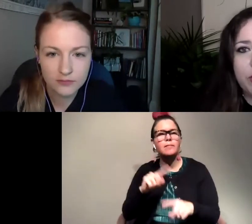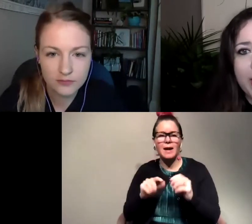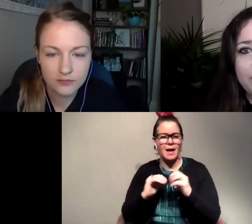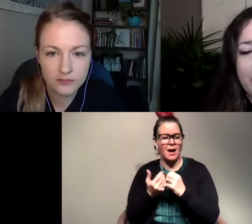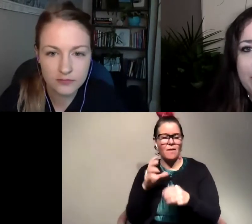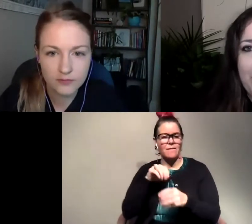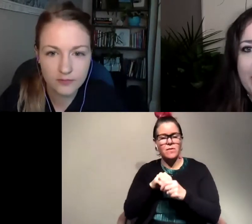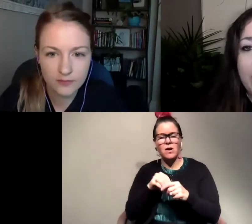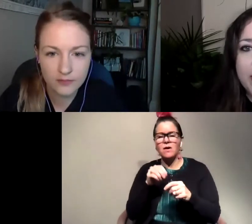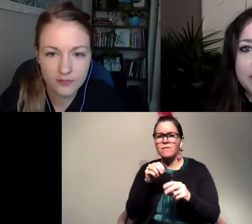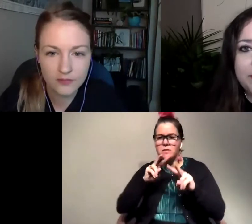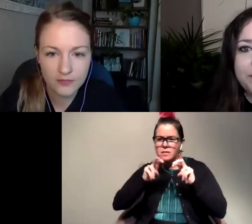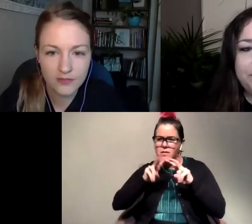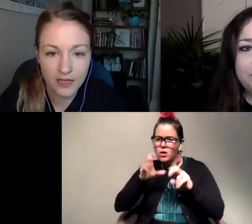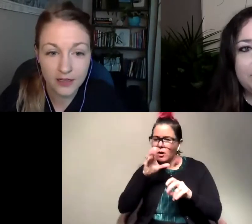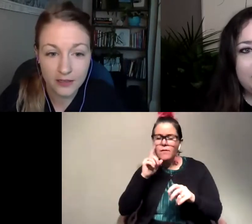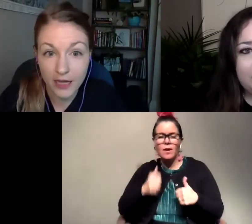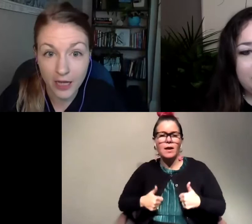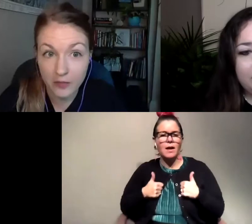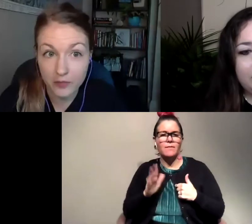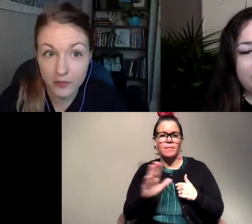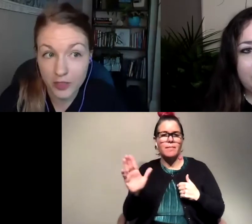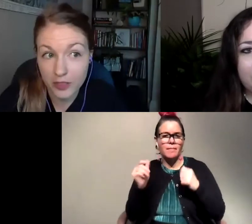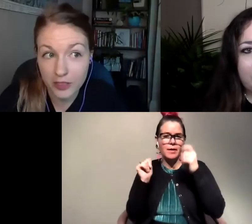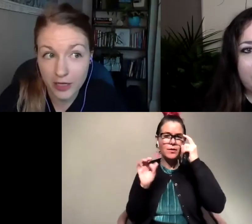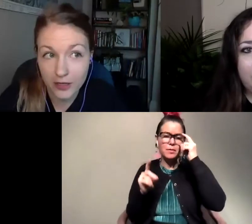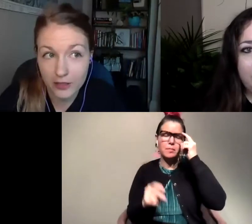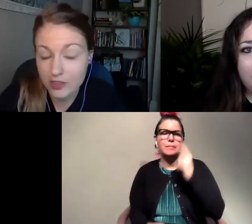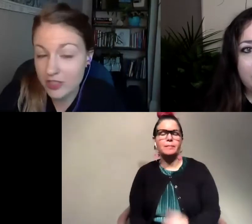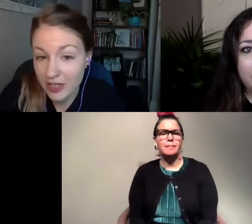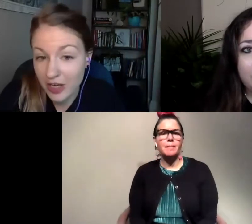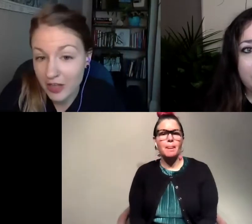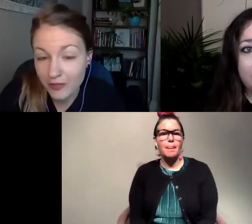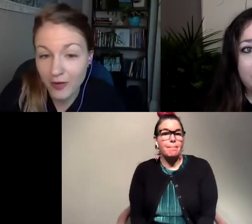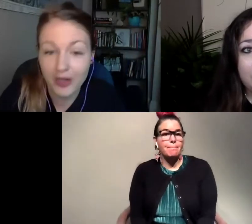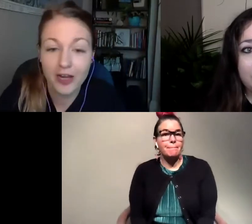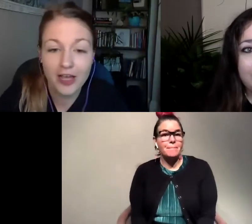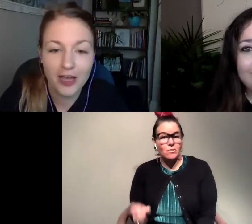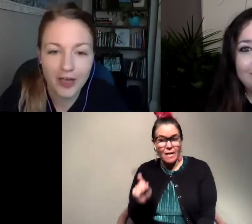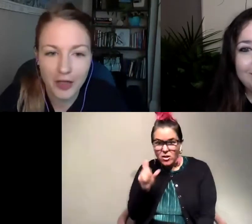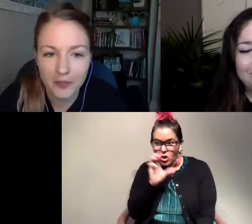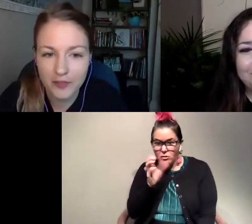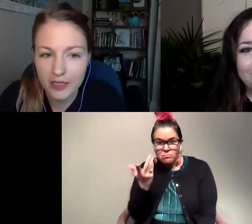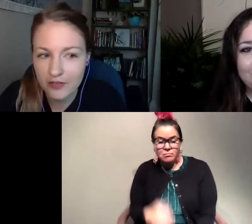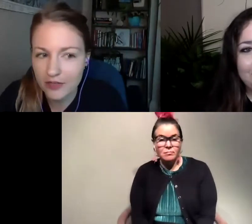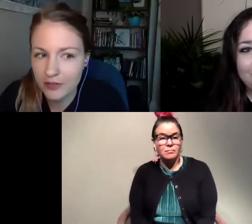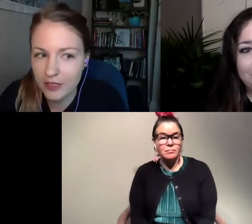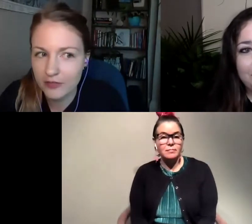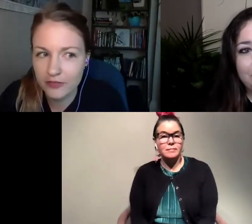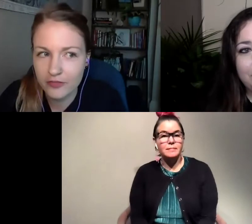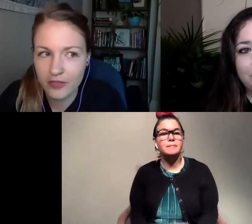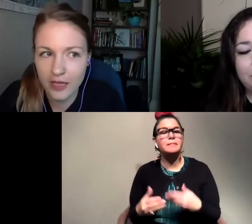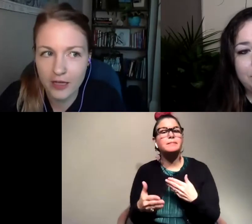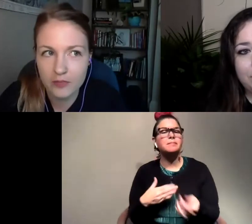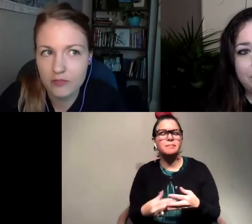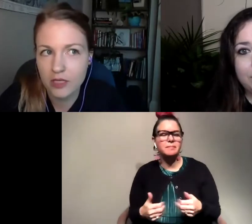looking for life right in your backyard? Yeah and really you just got to kind of look for it and even if you live